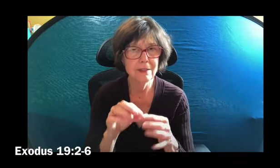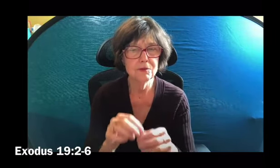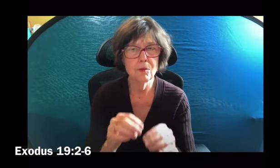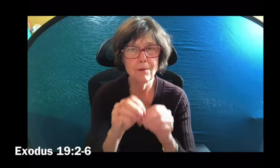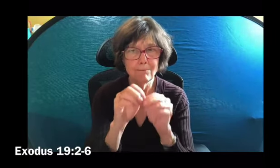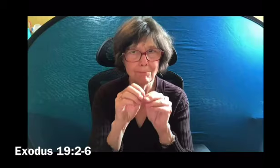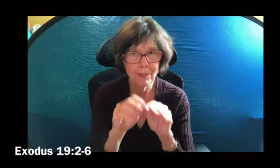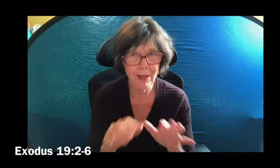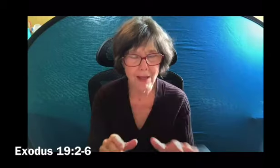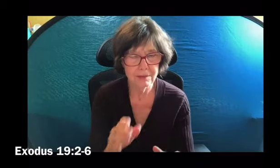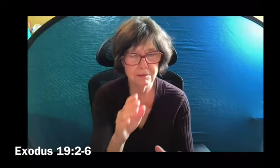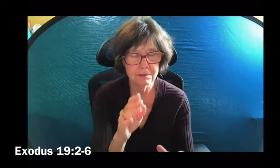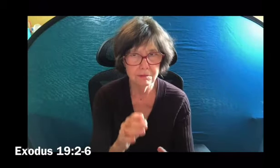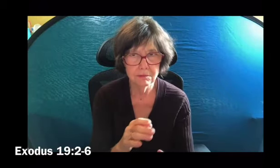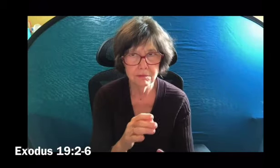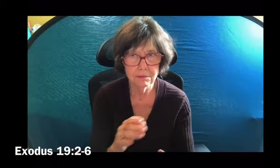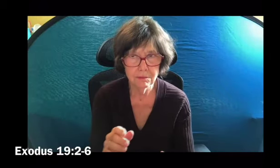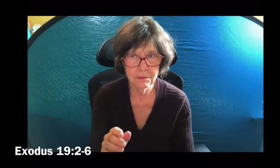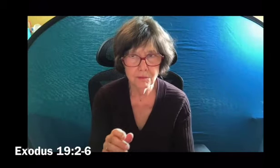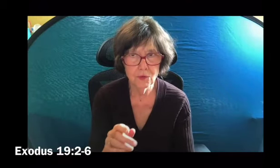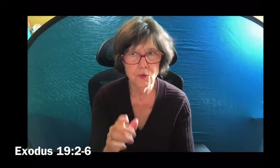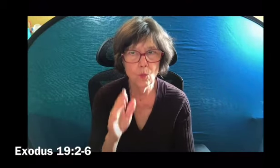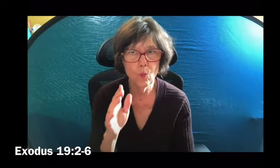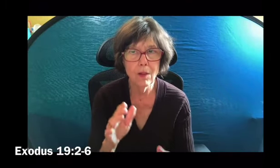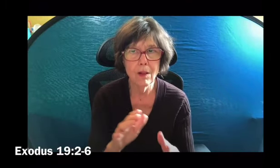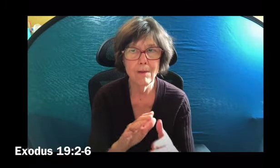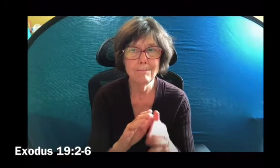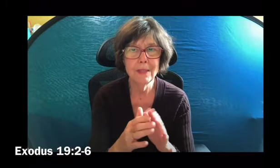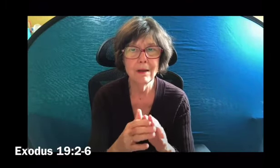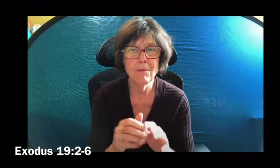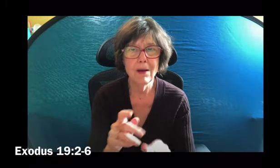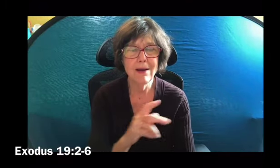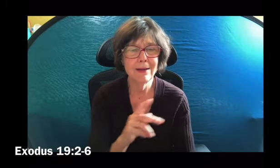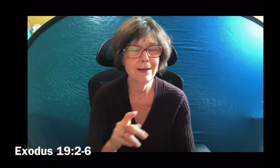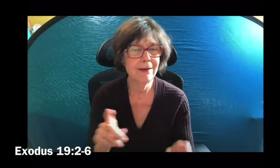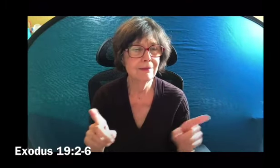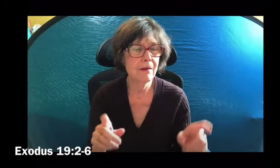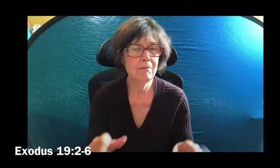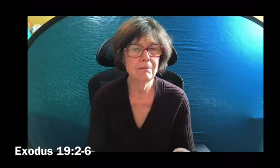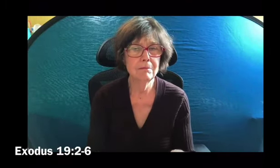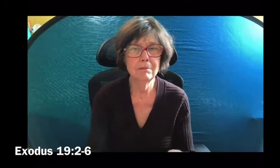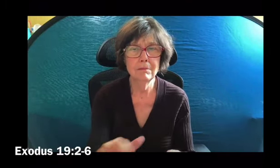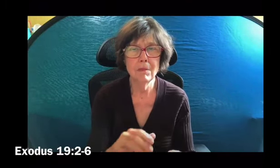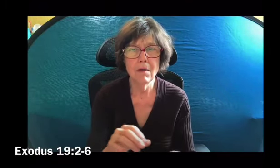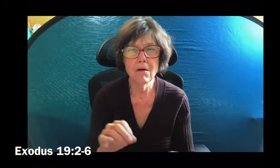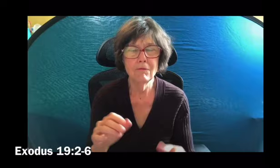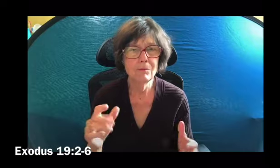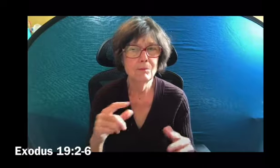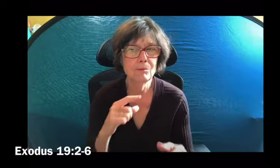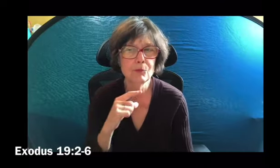possession, dearer to me than all other people. Through all the earth is mine.